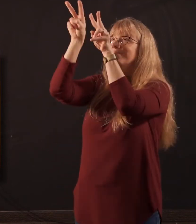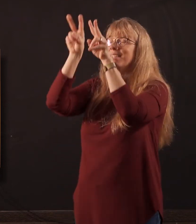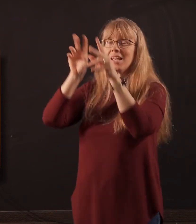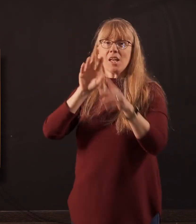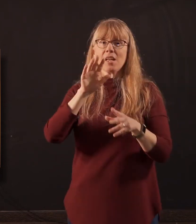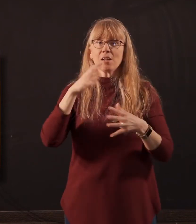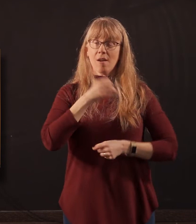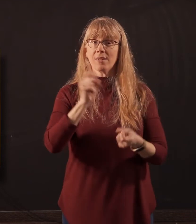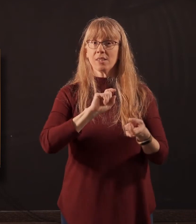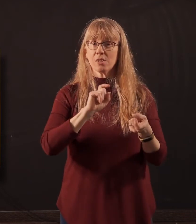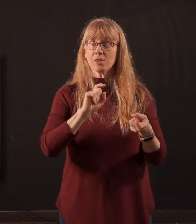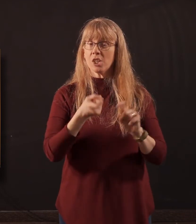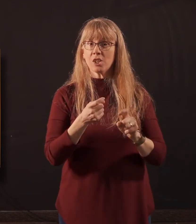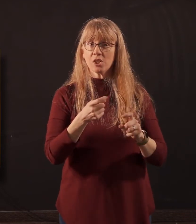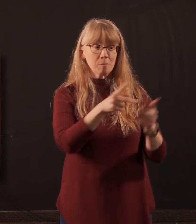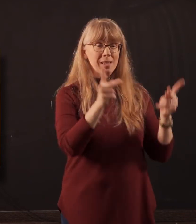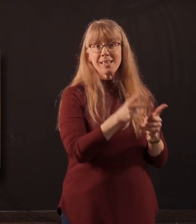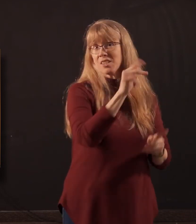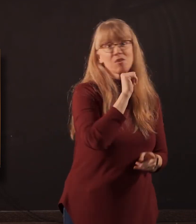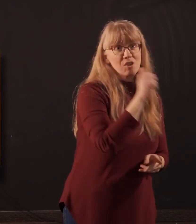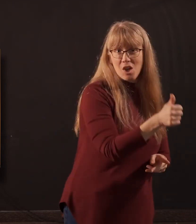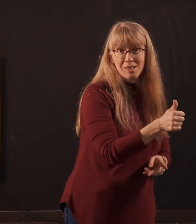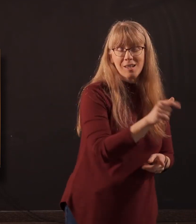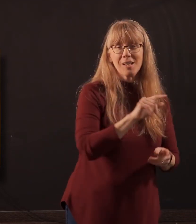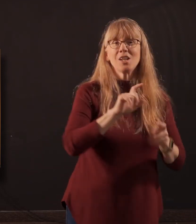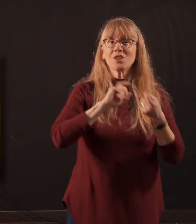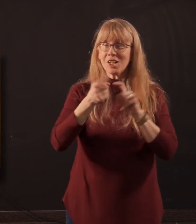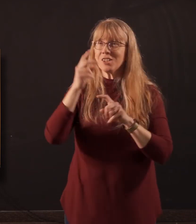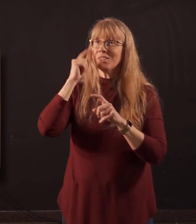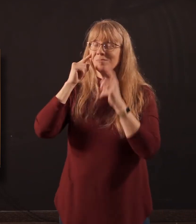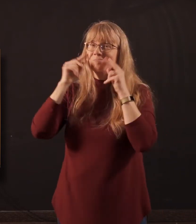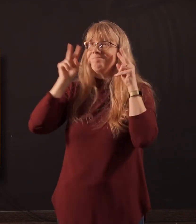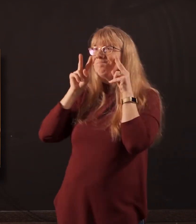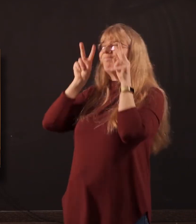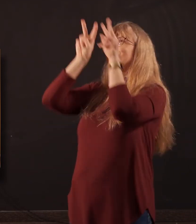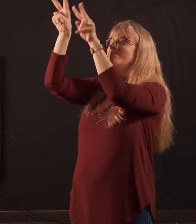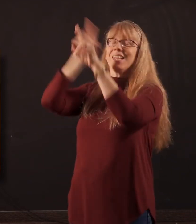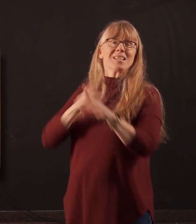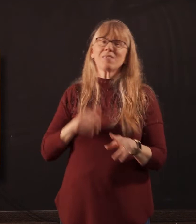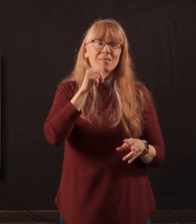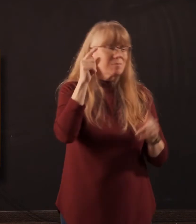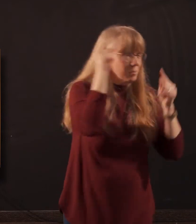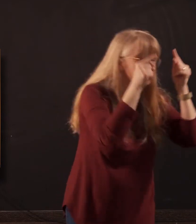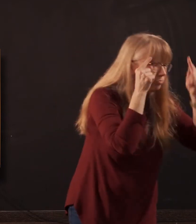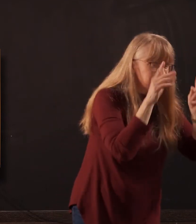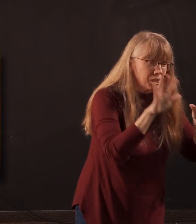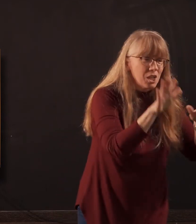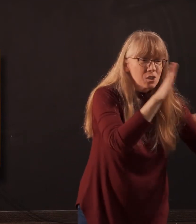it changes your gaze. David doesn't dwell on the fact that troubles are surrounding him. He seeks the presence of the Lord.